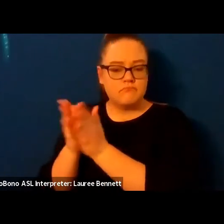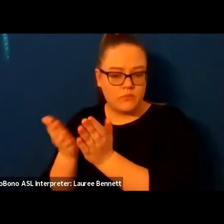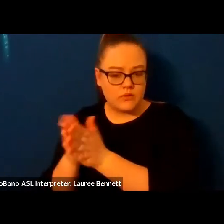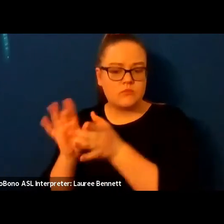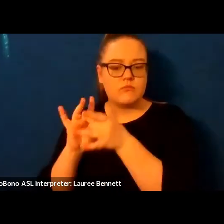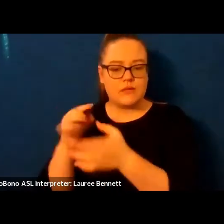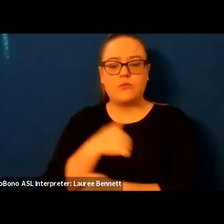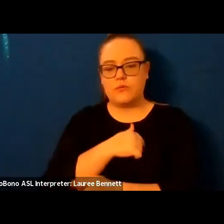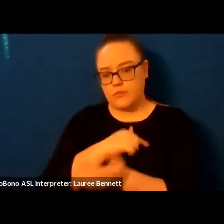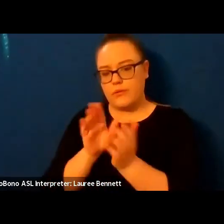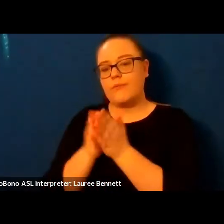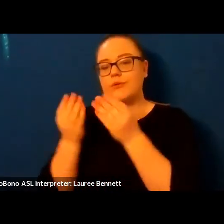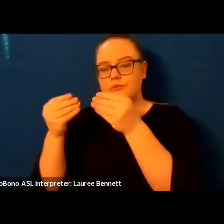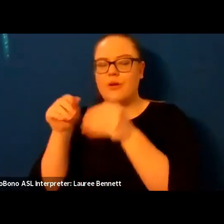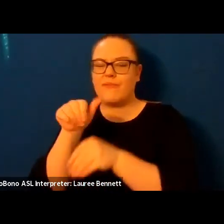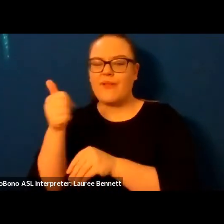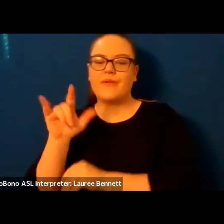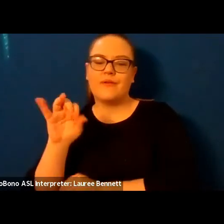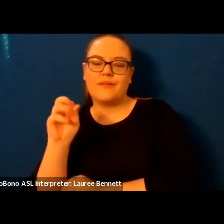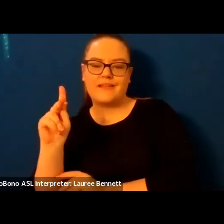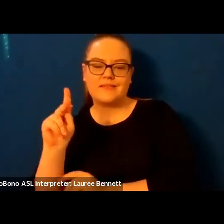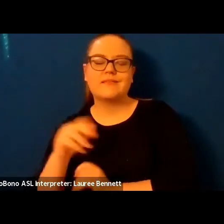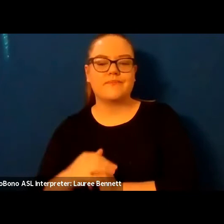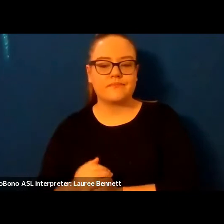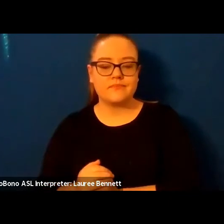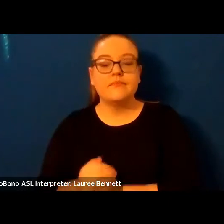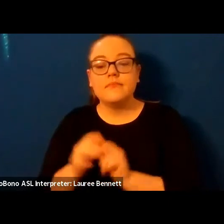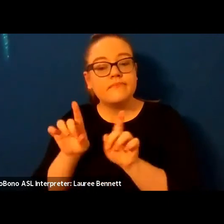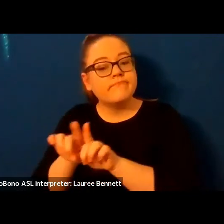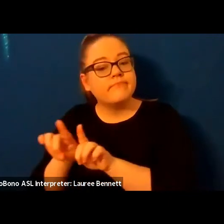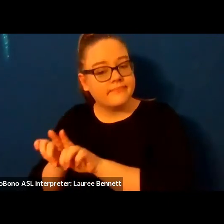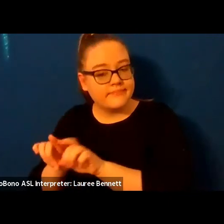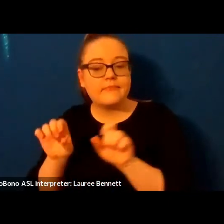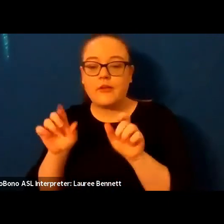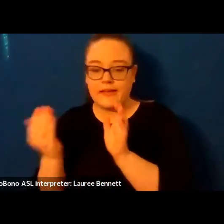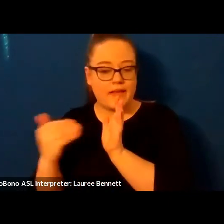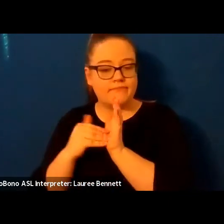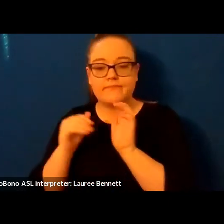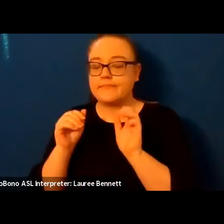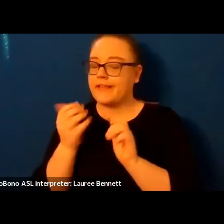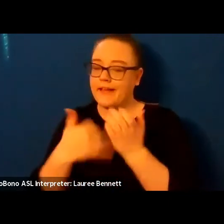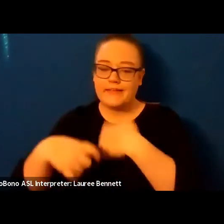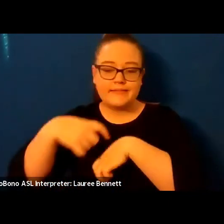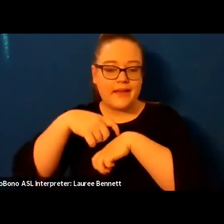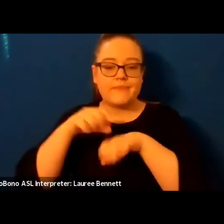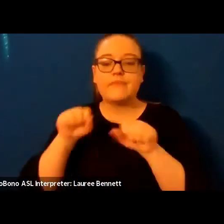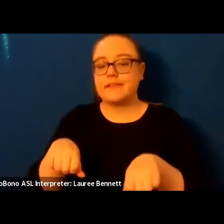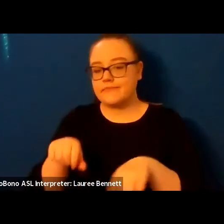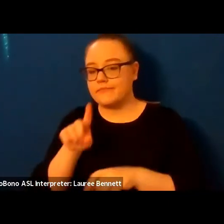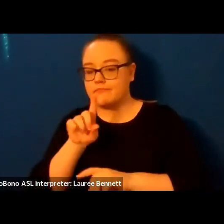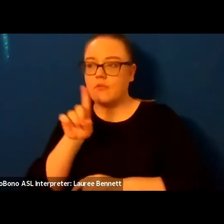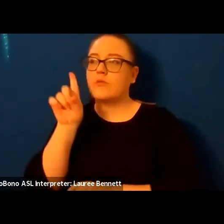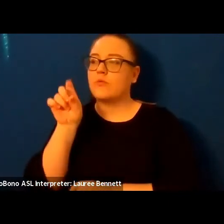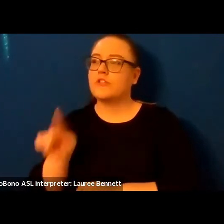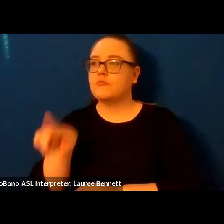later on youtube you can also use submit questions using the q a feature available to you at any time or so i'll ask a